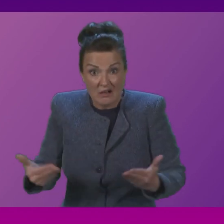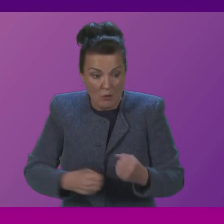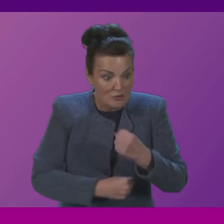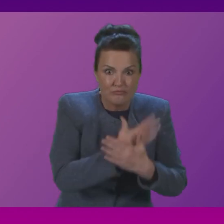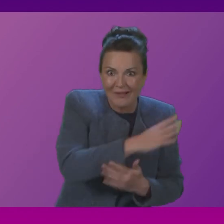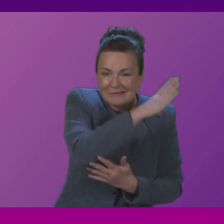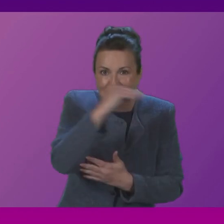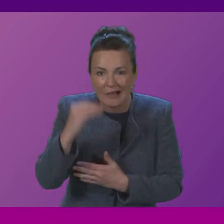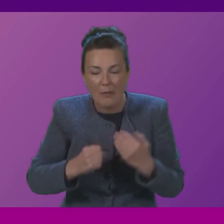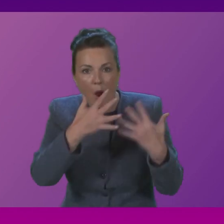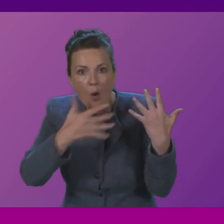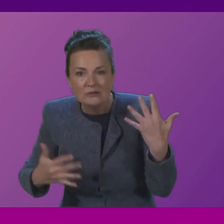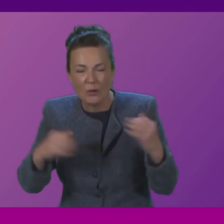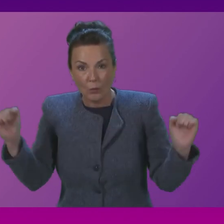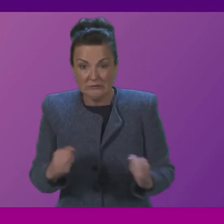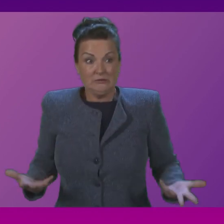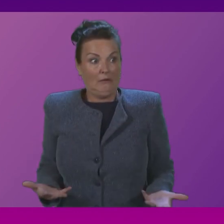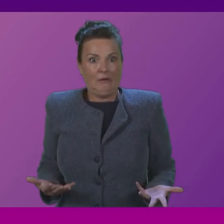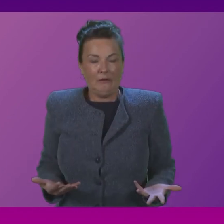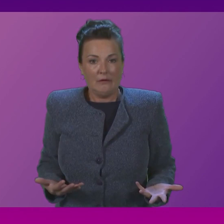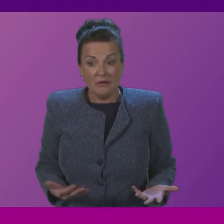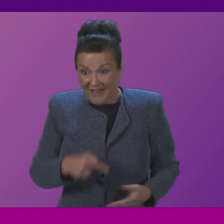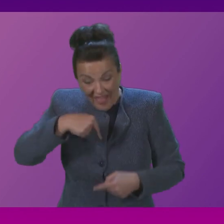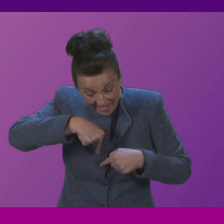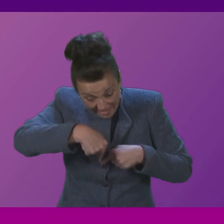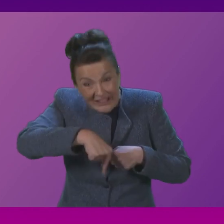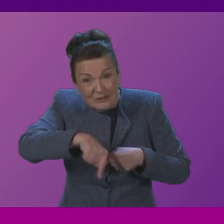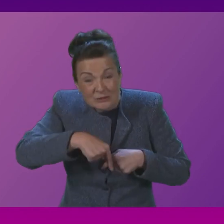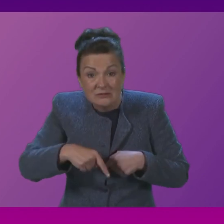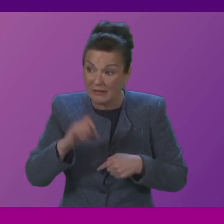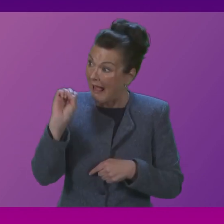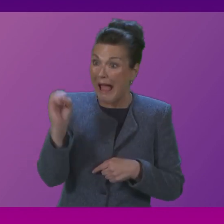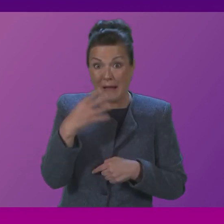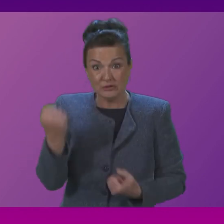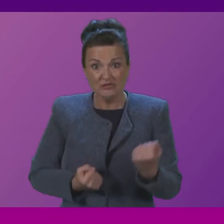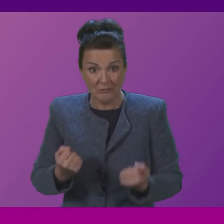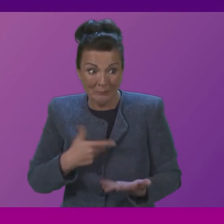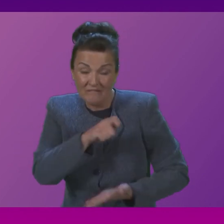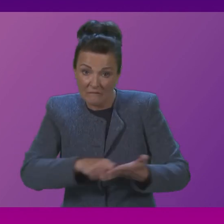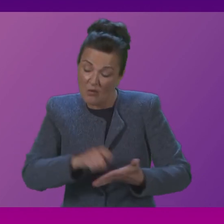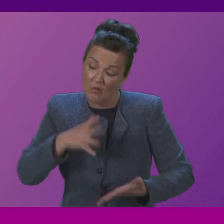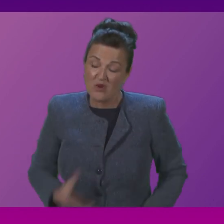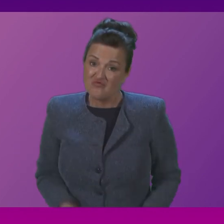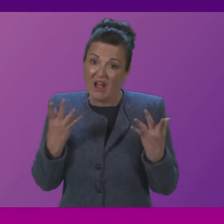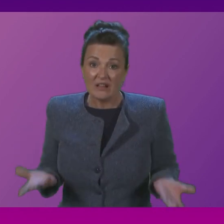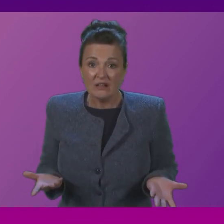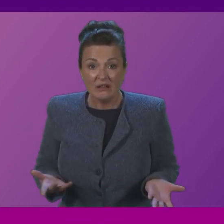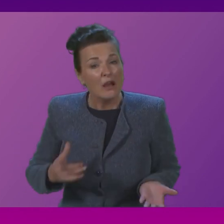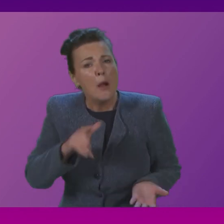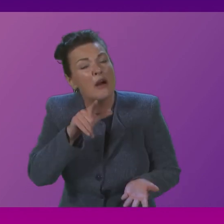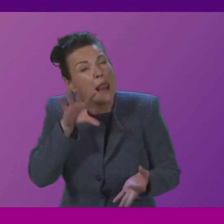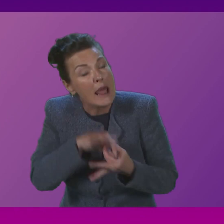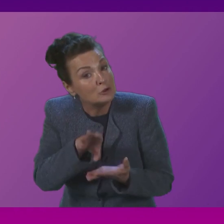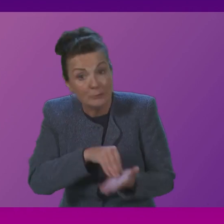bad that ambulance workers have voted this week for strike action, not just because of pay, but because they feel undervalued and under